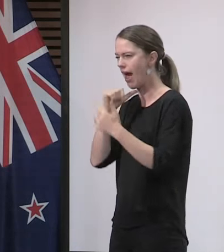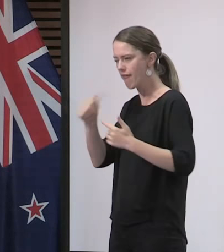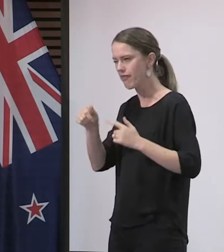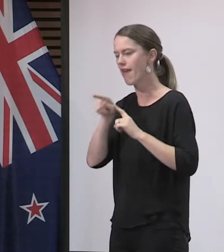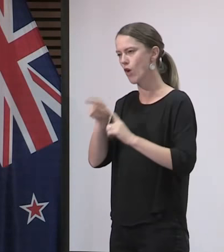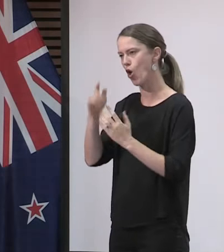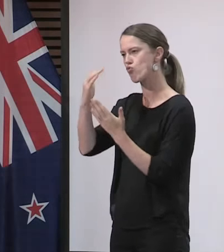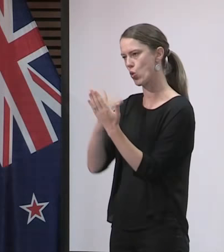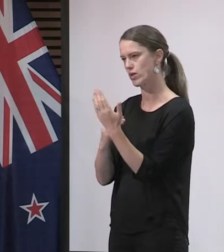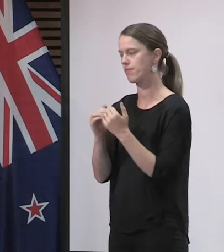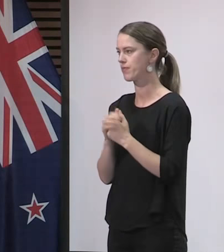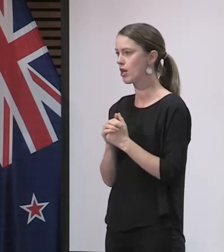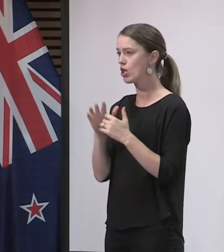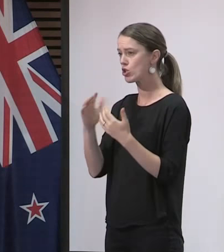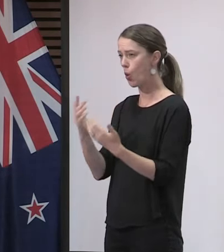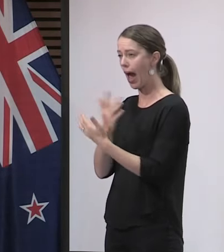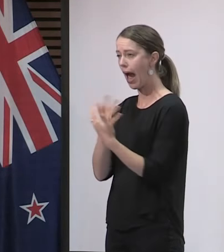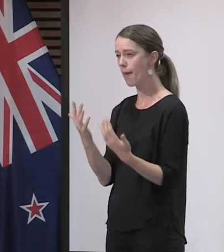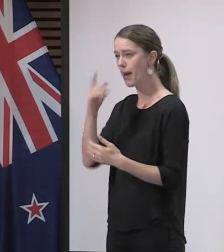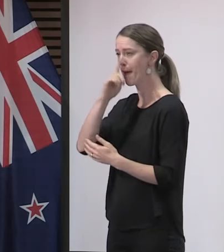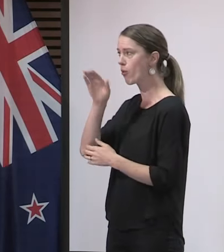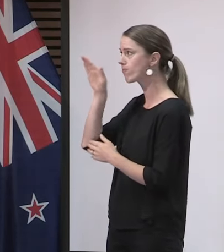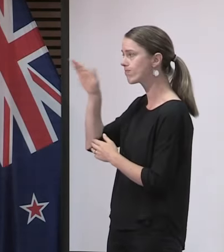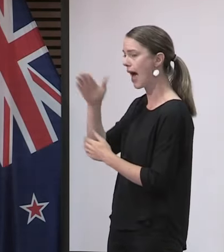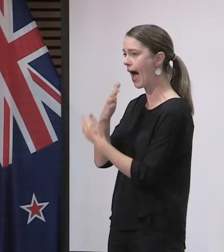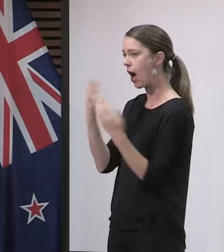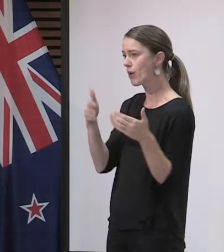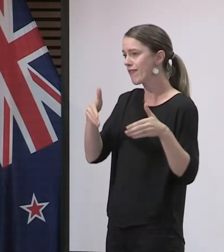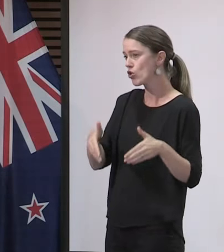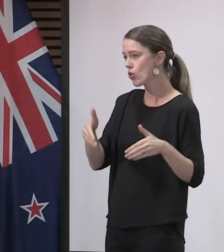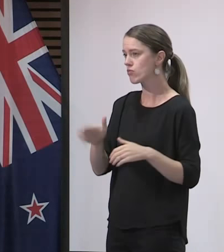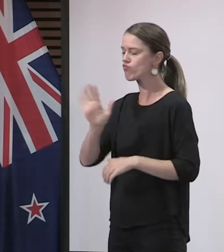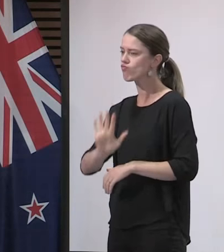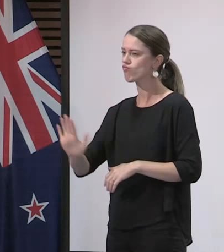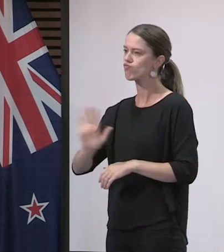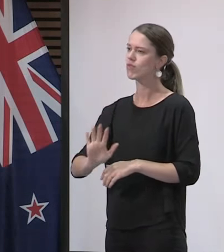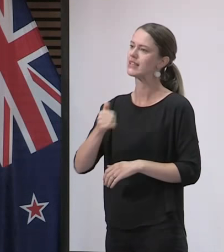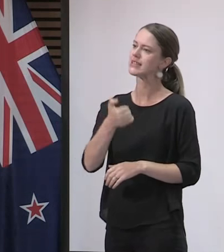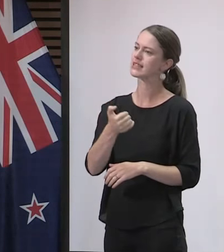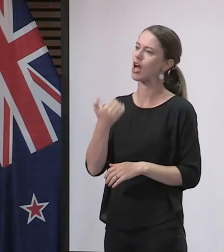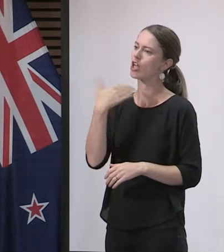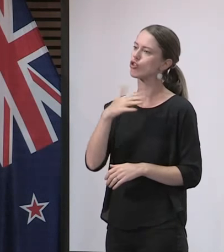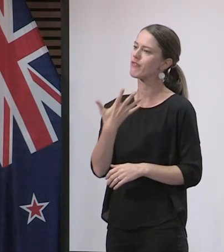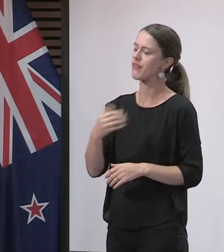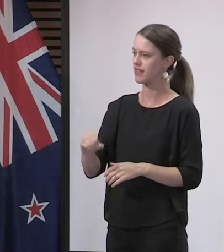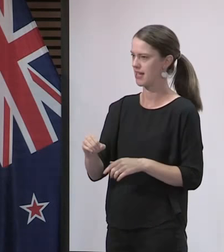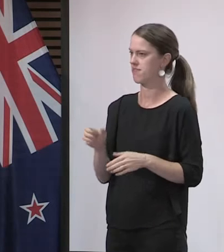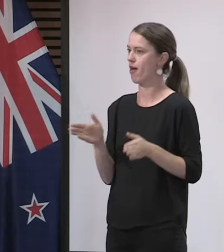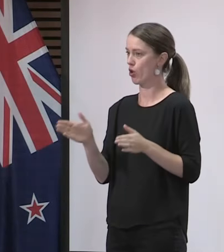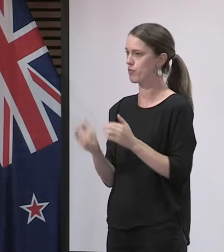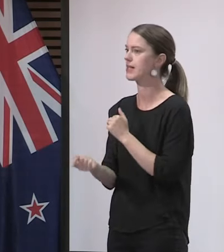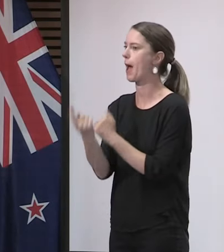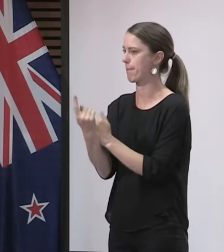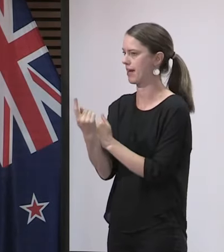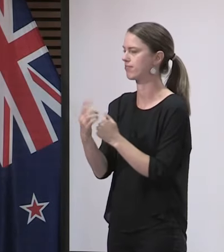in place. And I'm pleased to say that since the start of Alert Level 2, around 650 funerals in tangihanga have